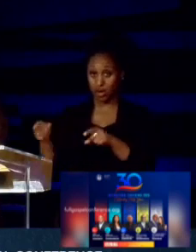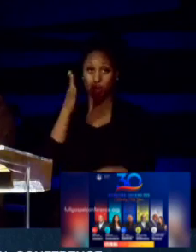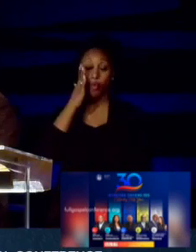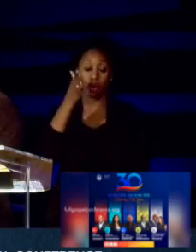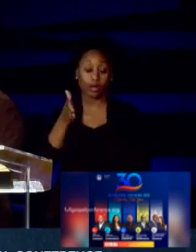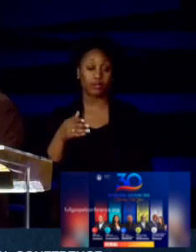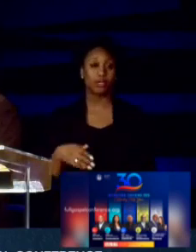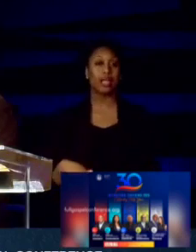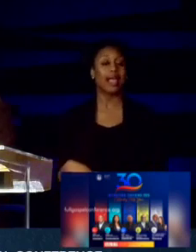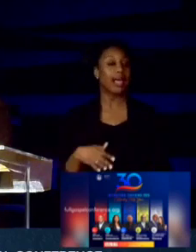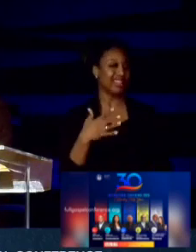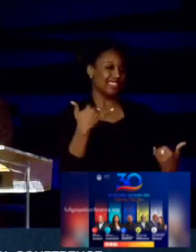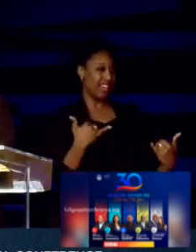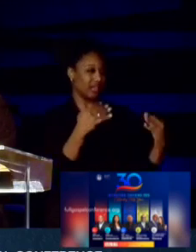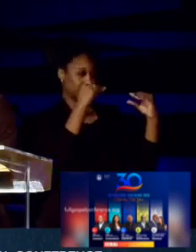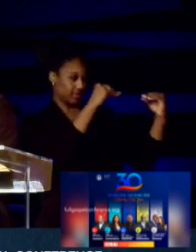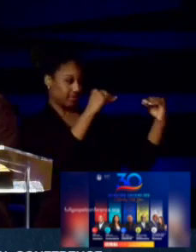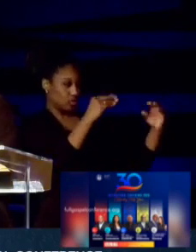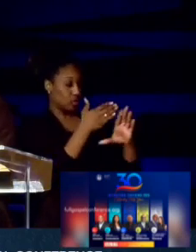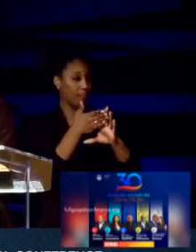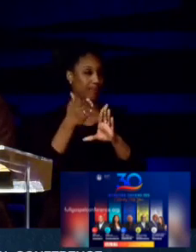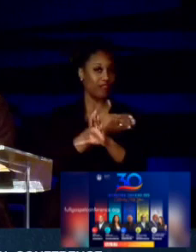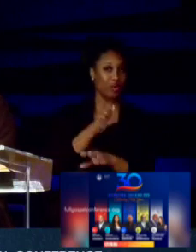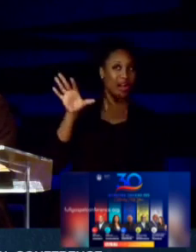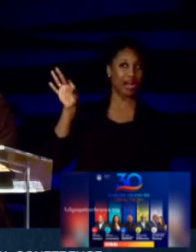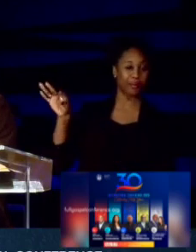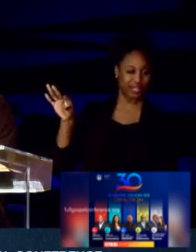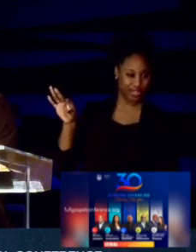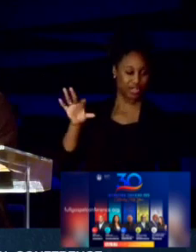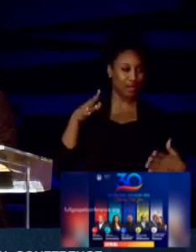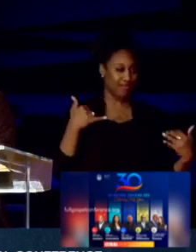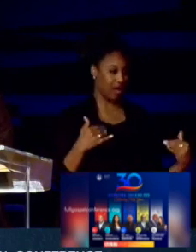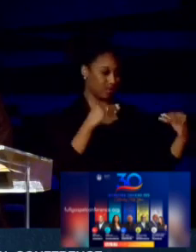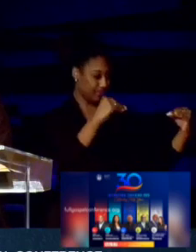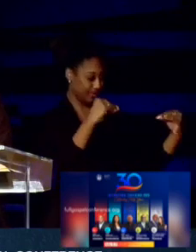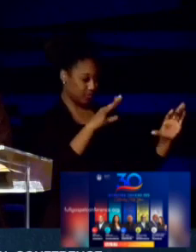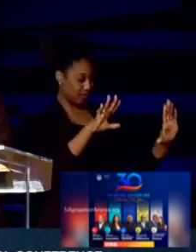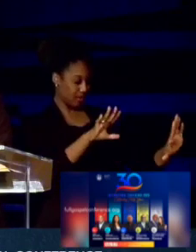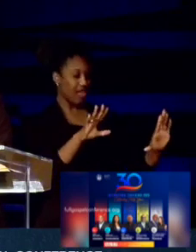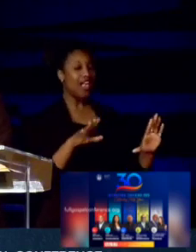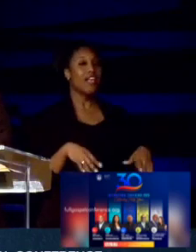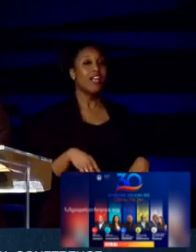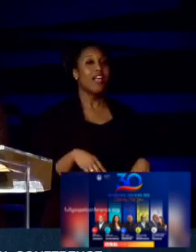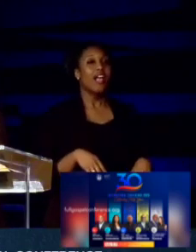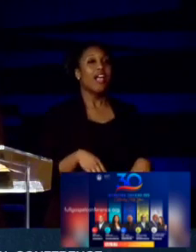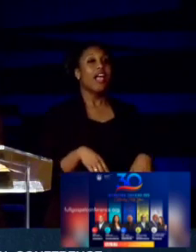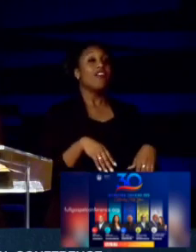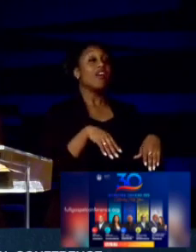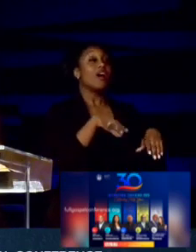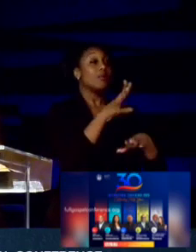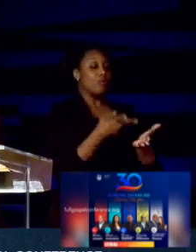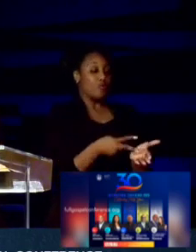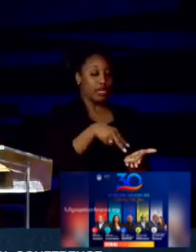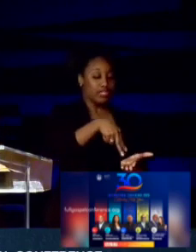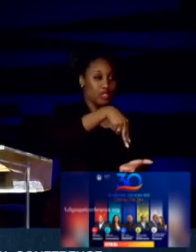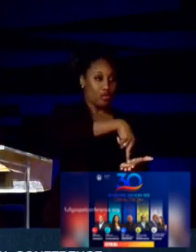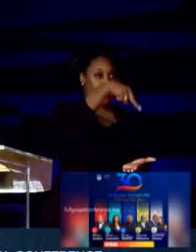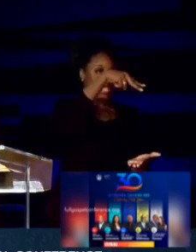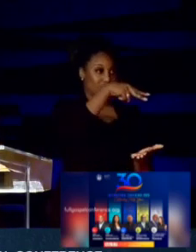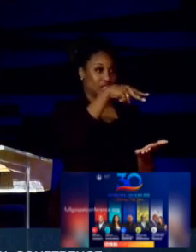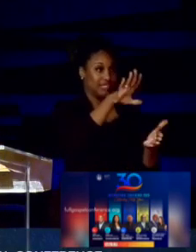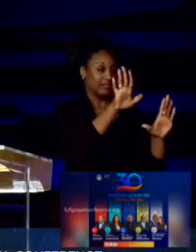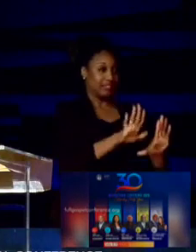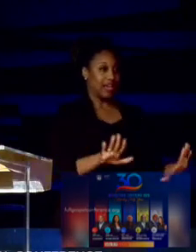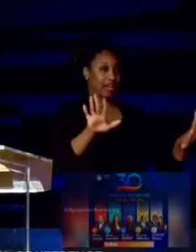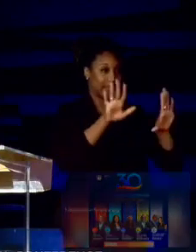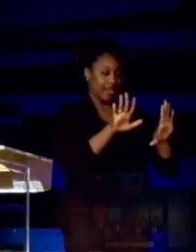before I preach you. From Resurrection Sunday to the day of ascension is